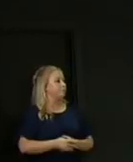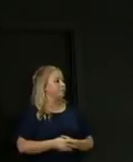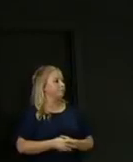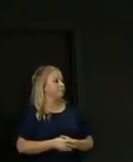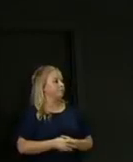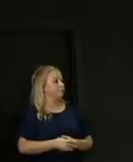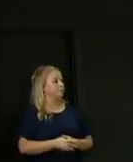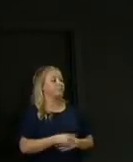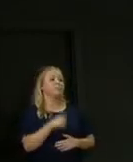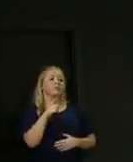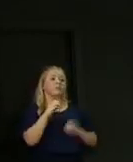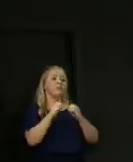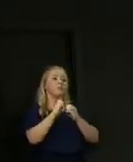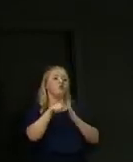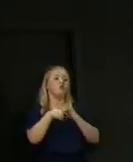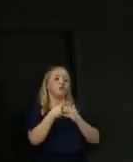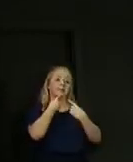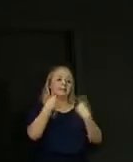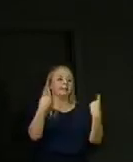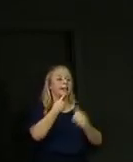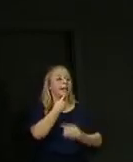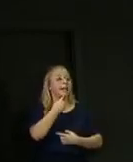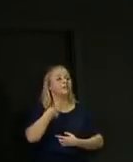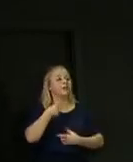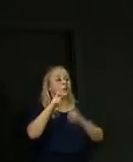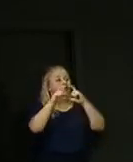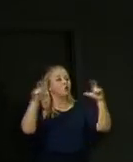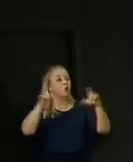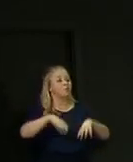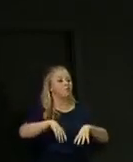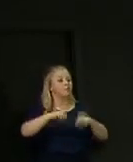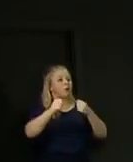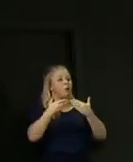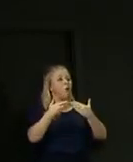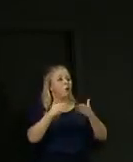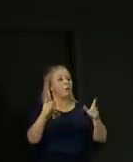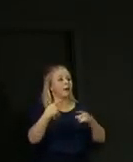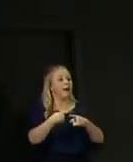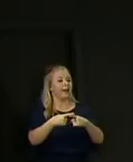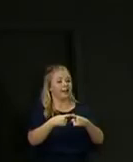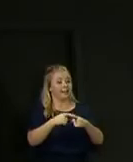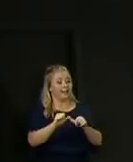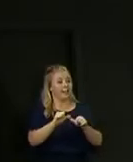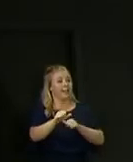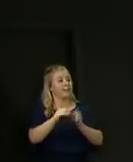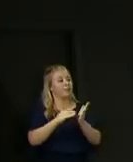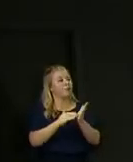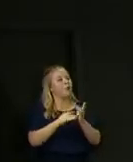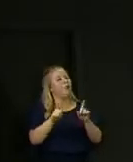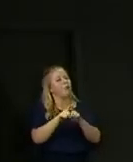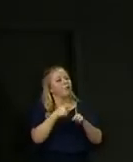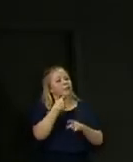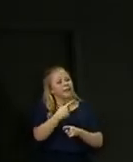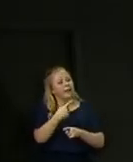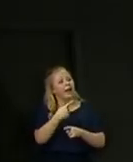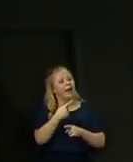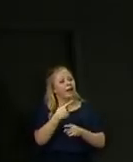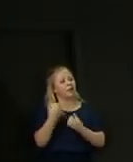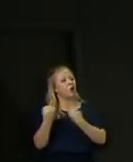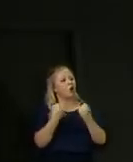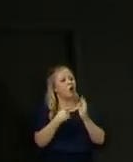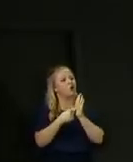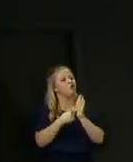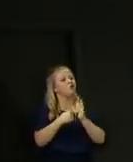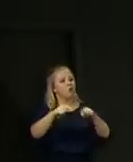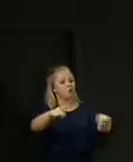Boris Johnson announced yesterday that shops are going to start reopening in England next month. And also, I think he said car showrooms because their large